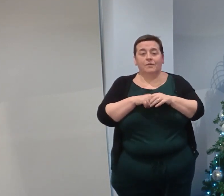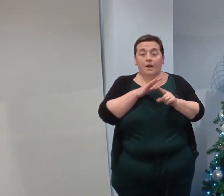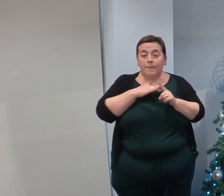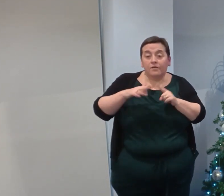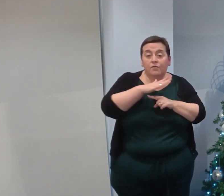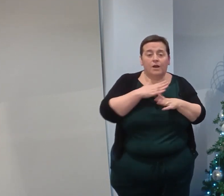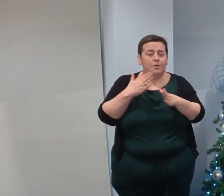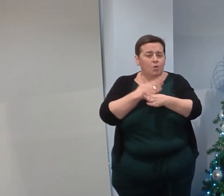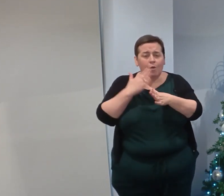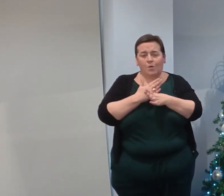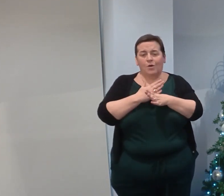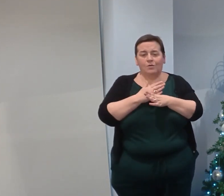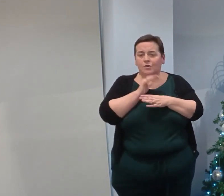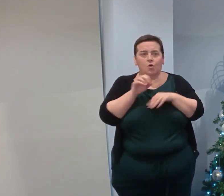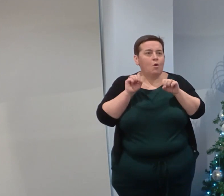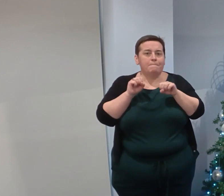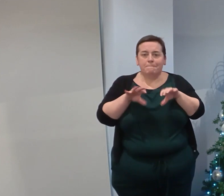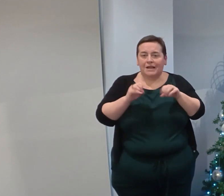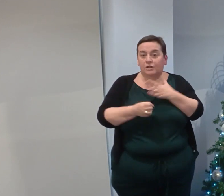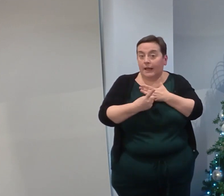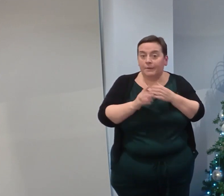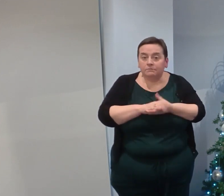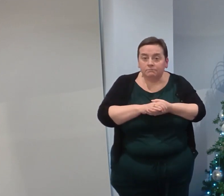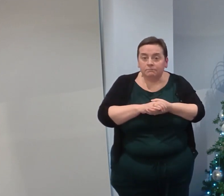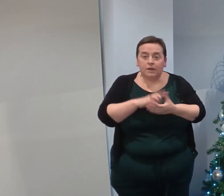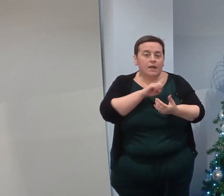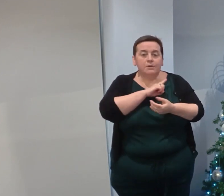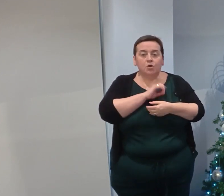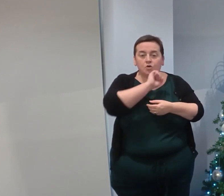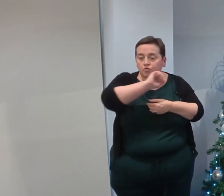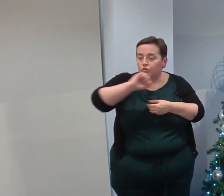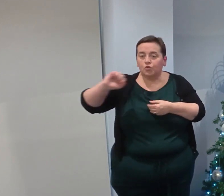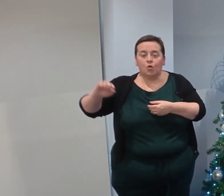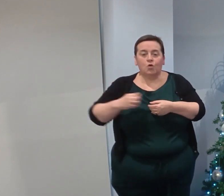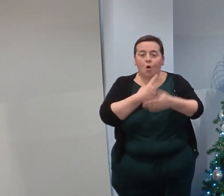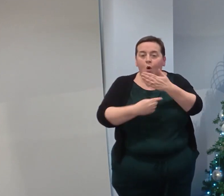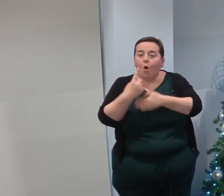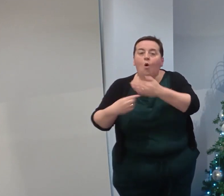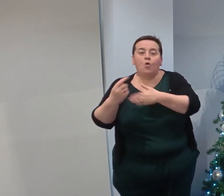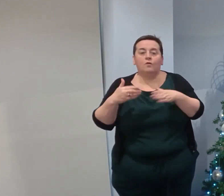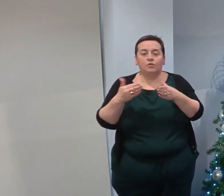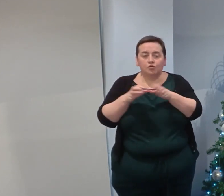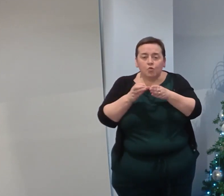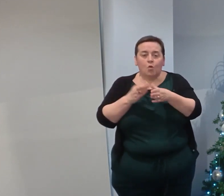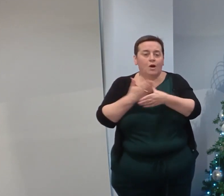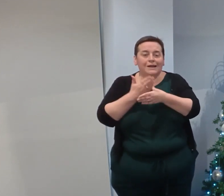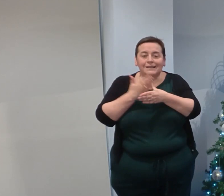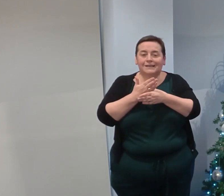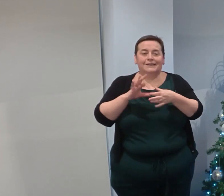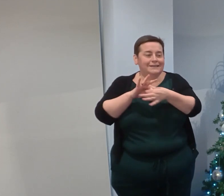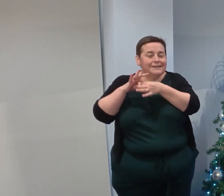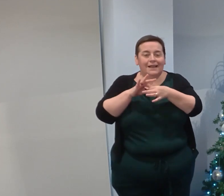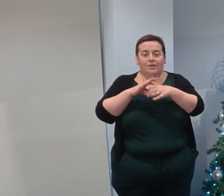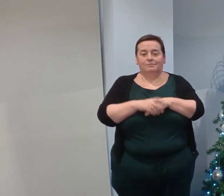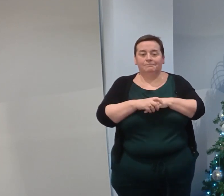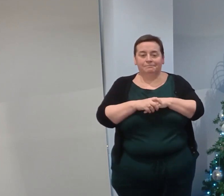the environment in which we work doesn't just happen. It's down to a real team effort involving every single one of you.